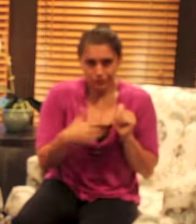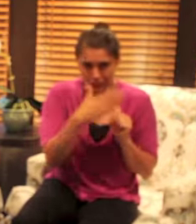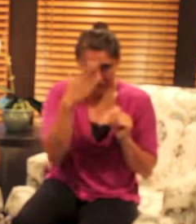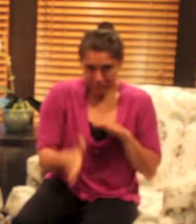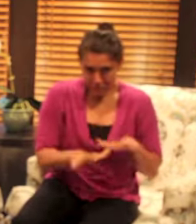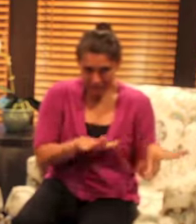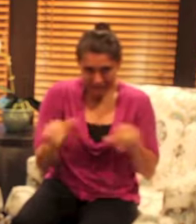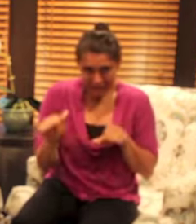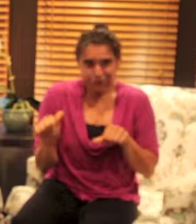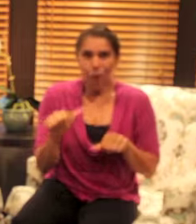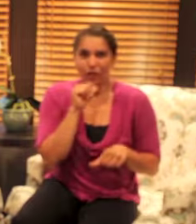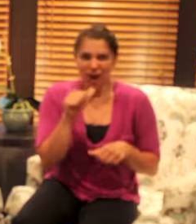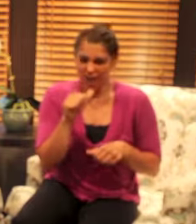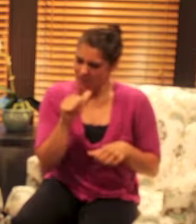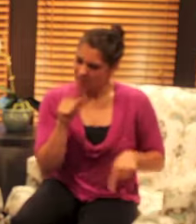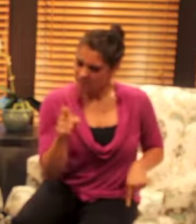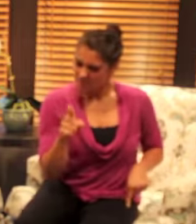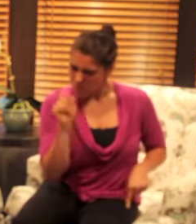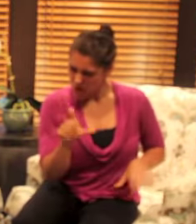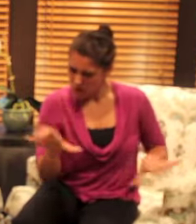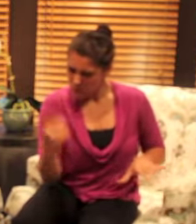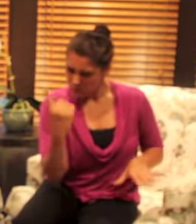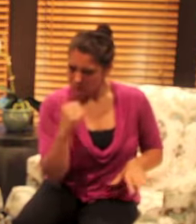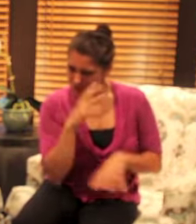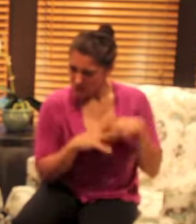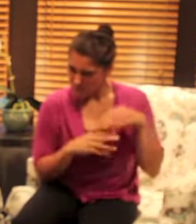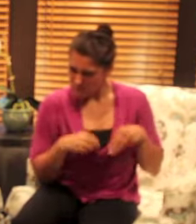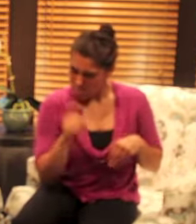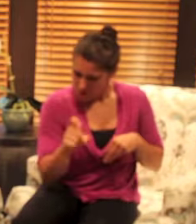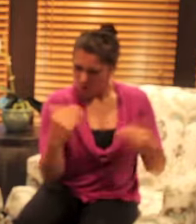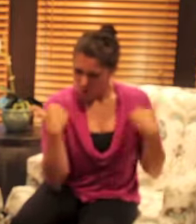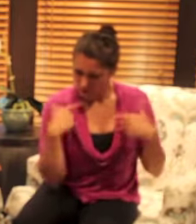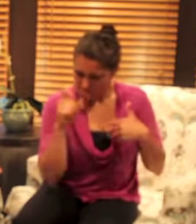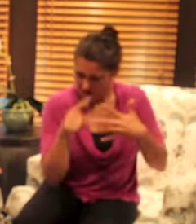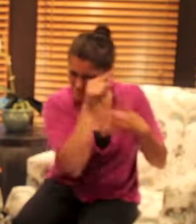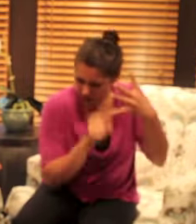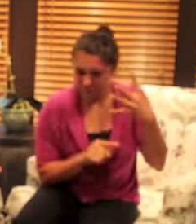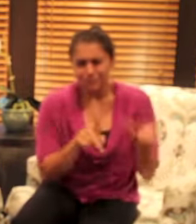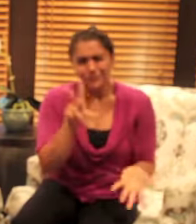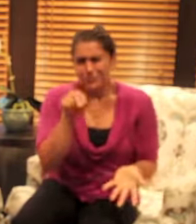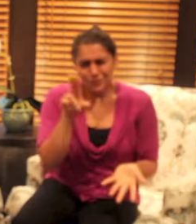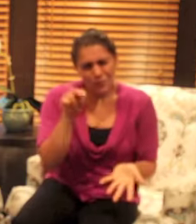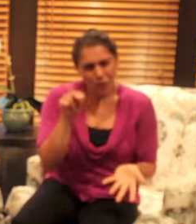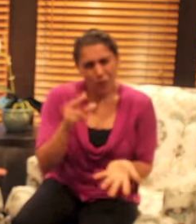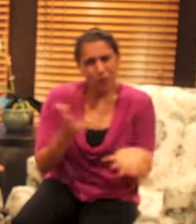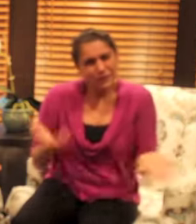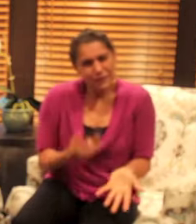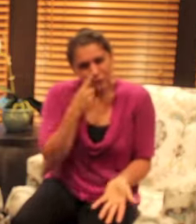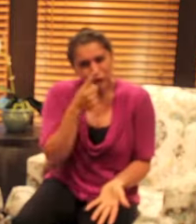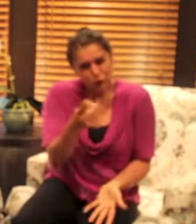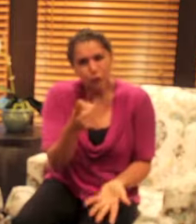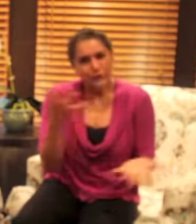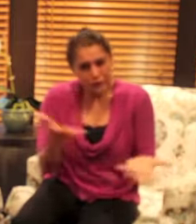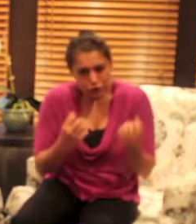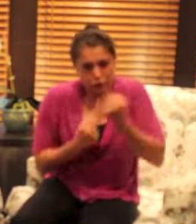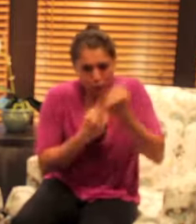to make you do something you're not comfortable with we're not going to convince you to do a program that